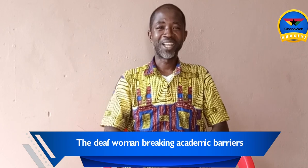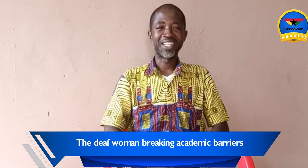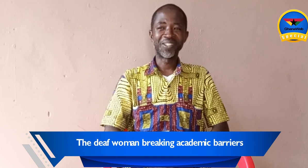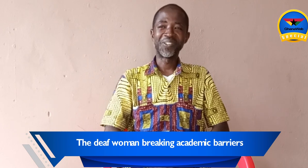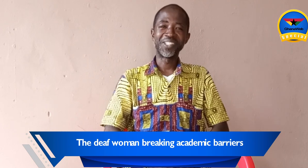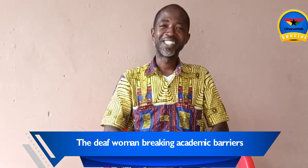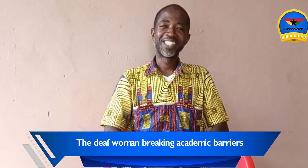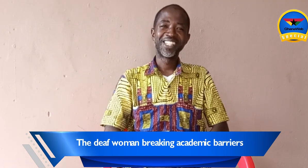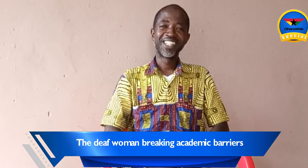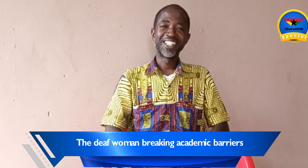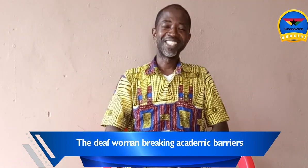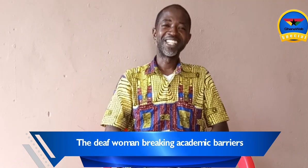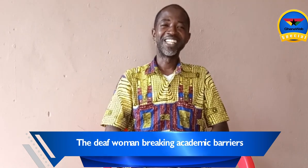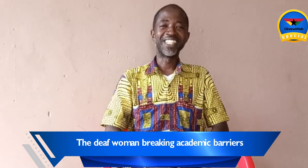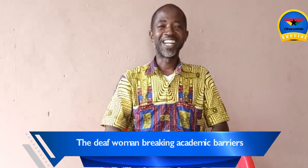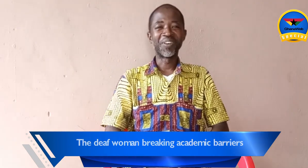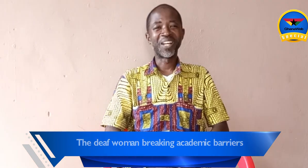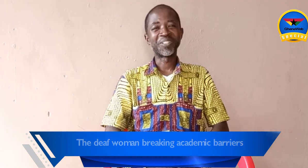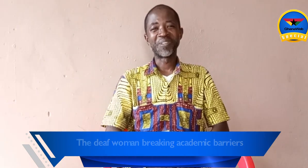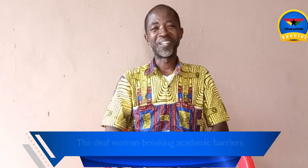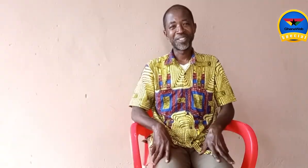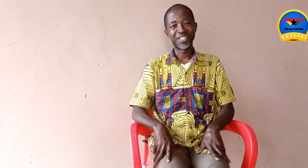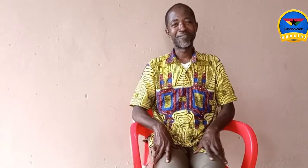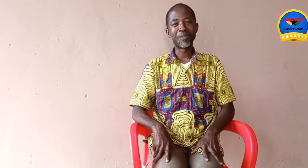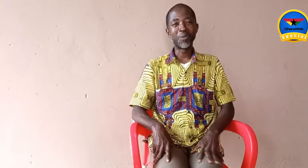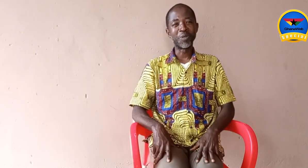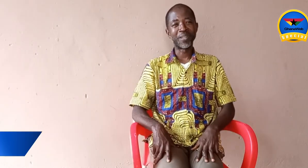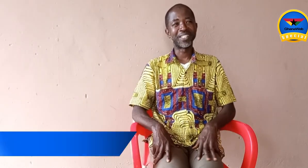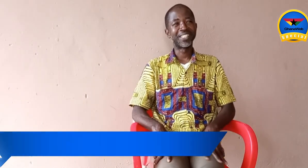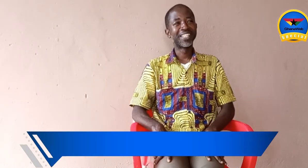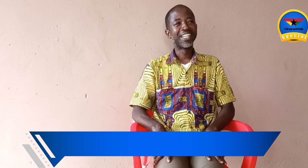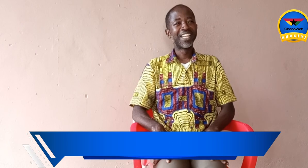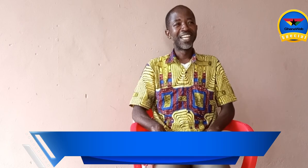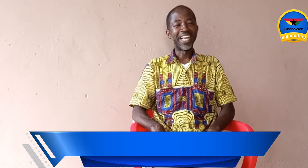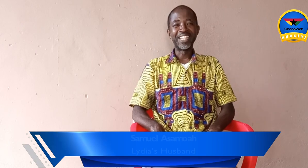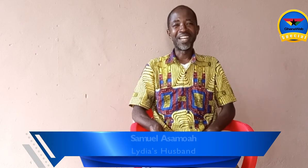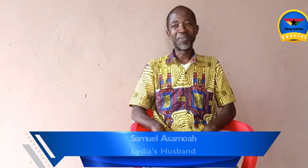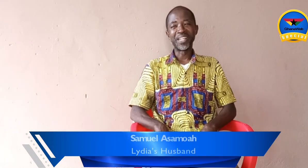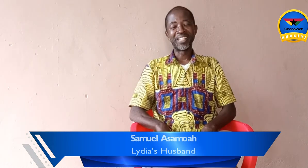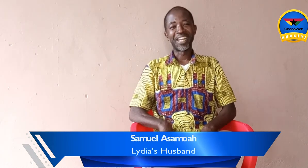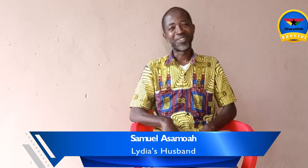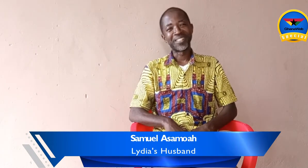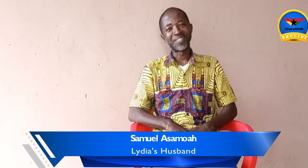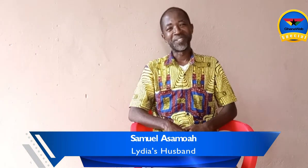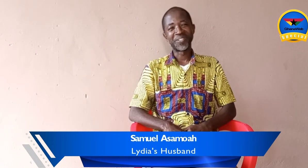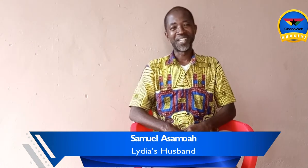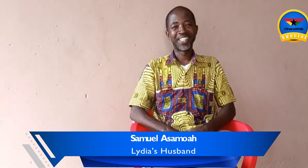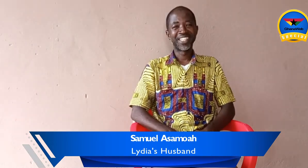this is a lady I would like to marry. She's a very bold person. And that really attracted me to her.